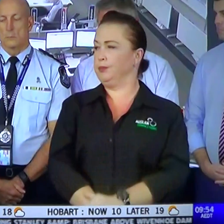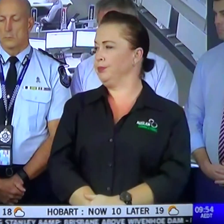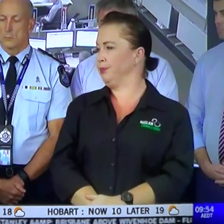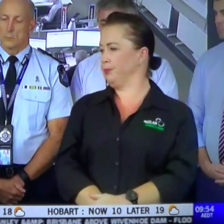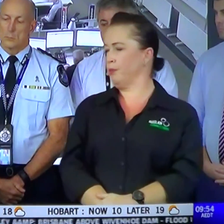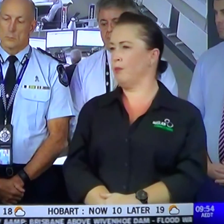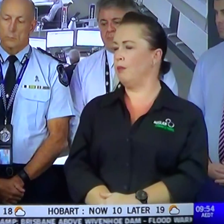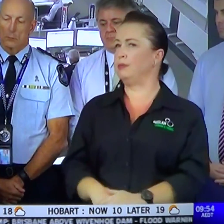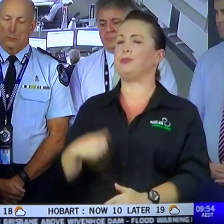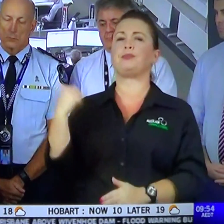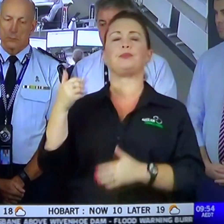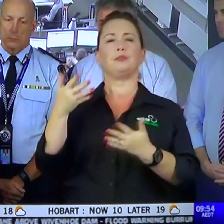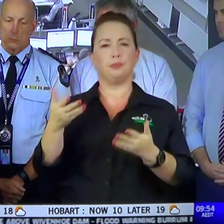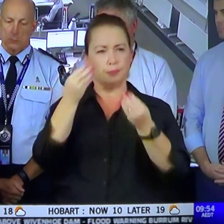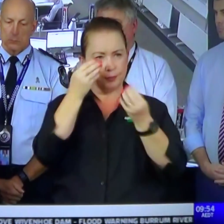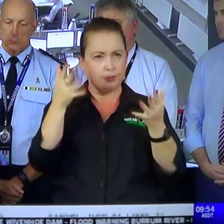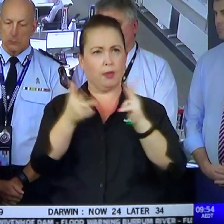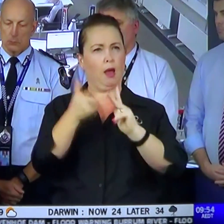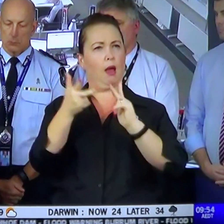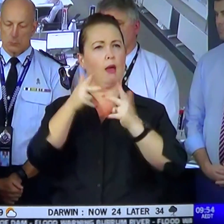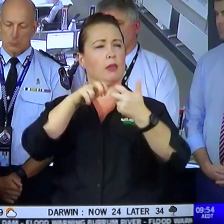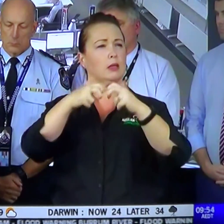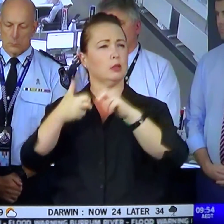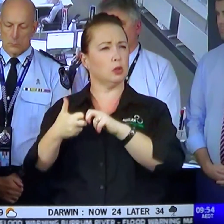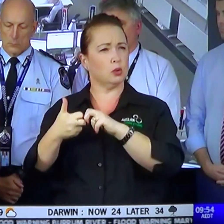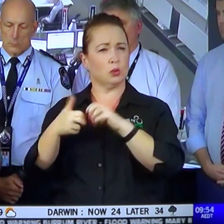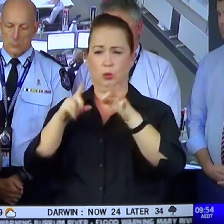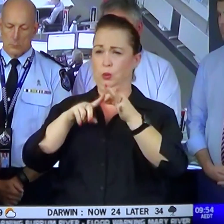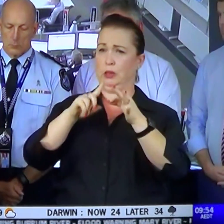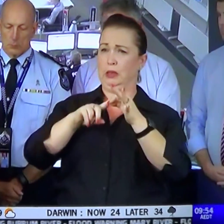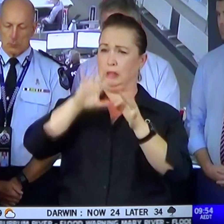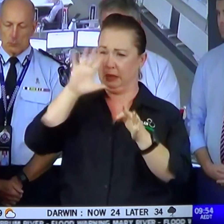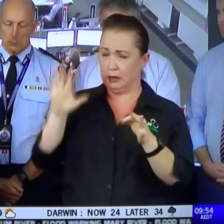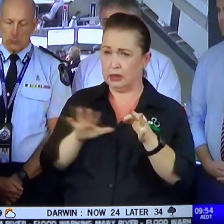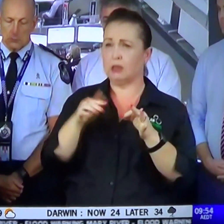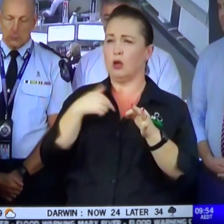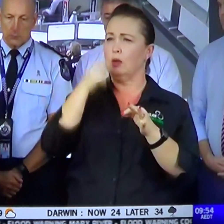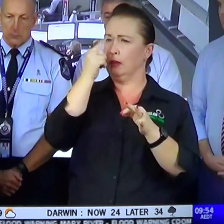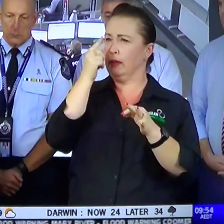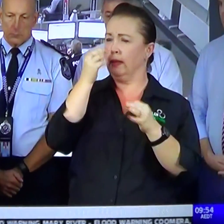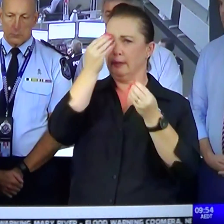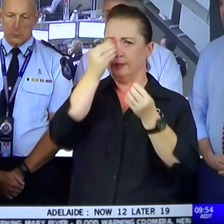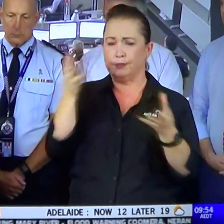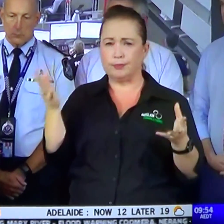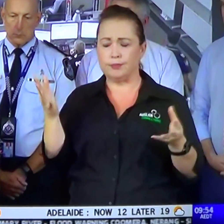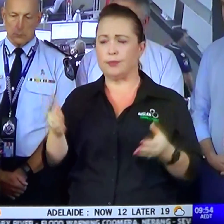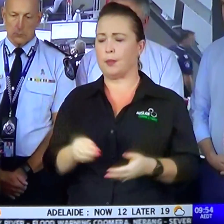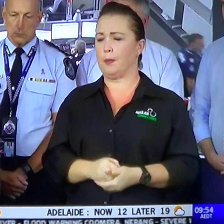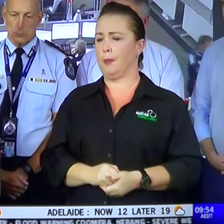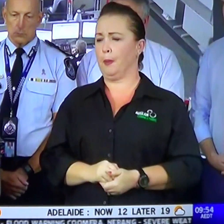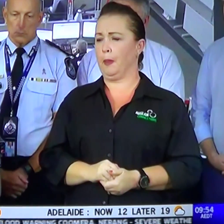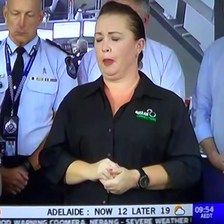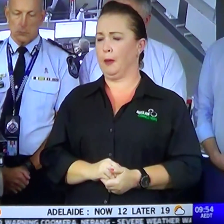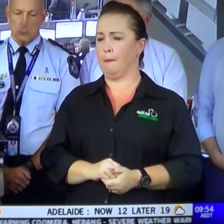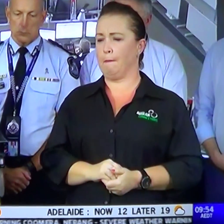OK, just an update on some other issues across the state. So I can advise that in